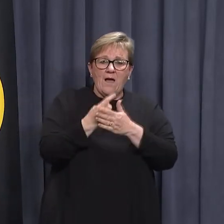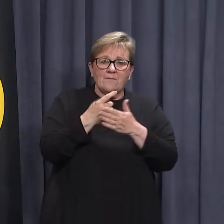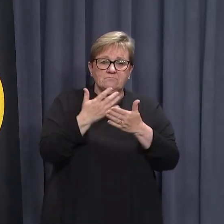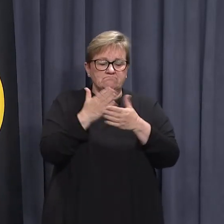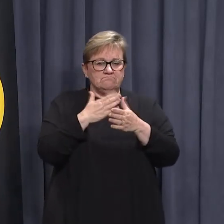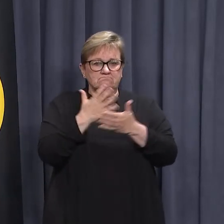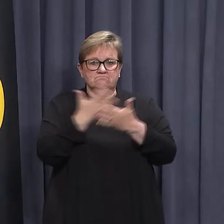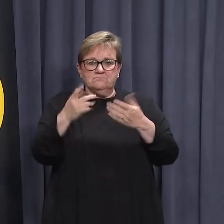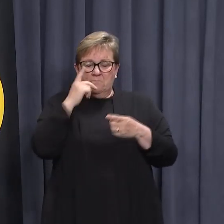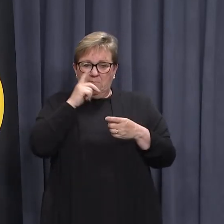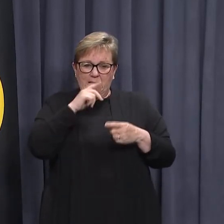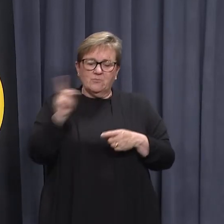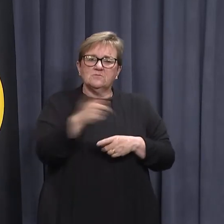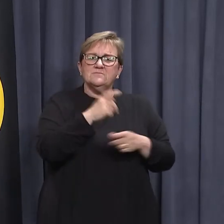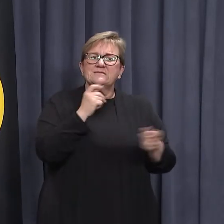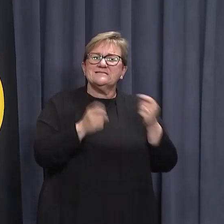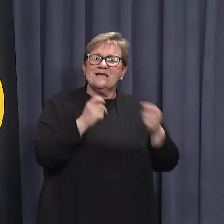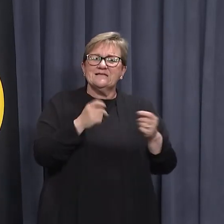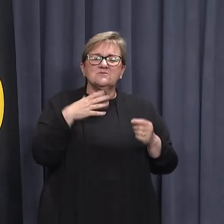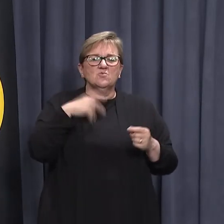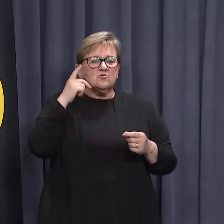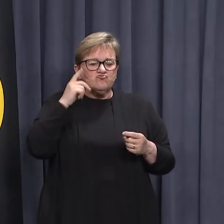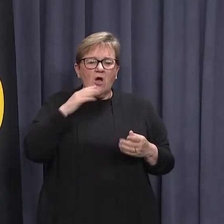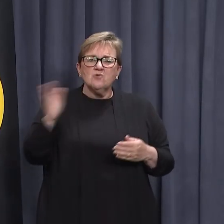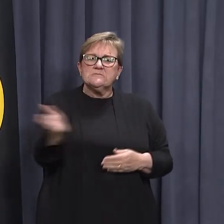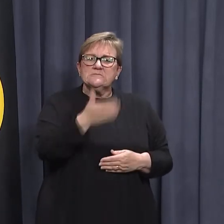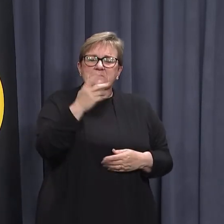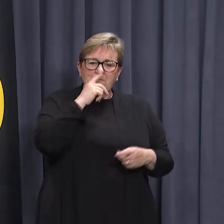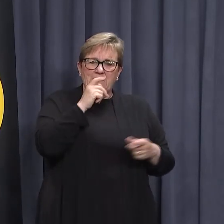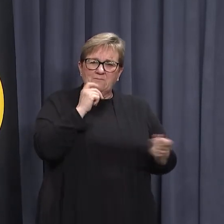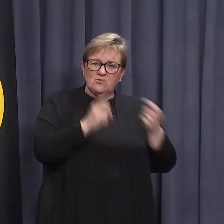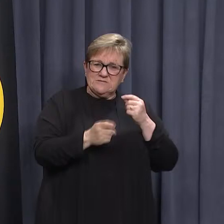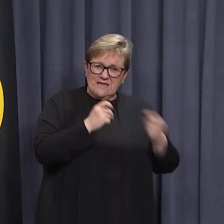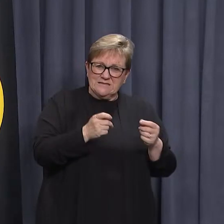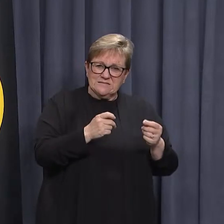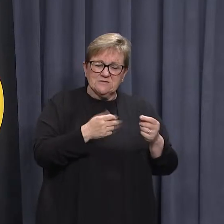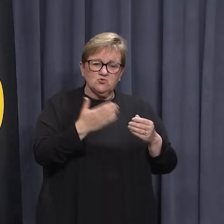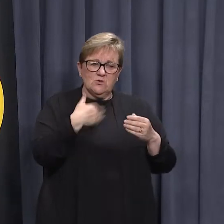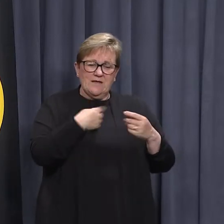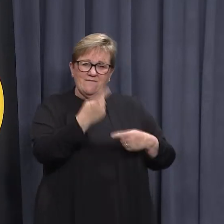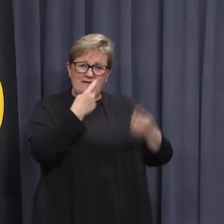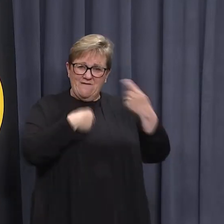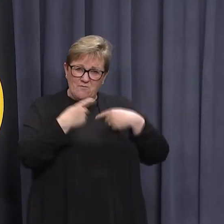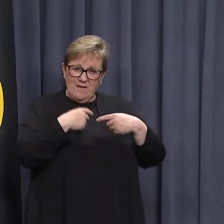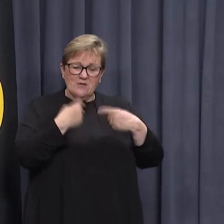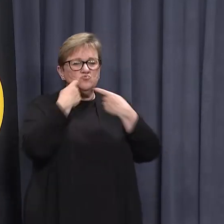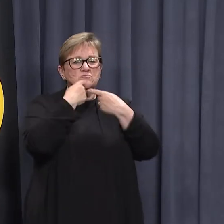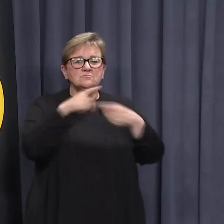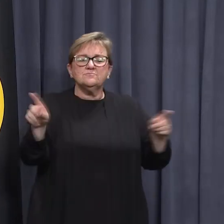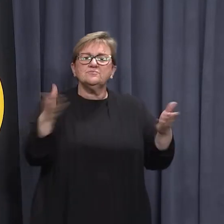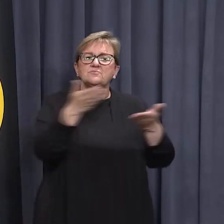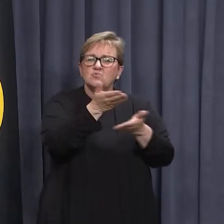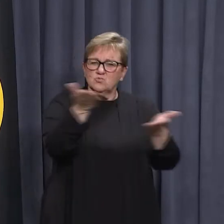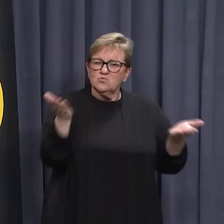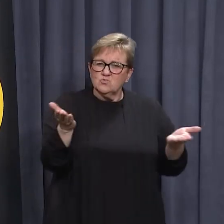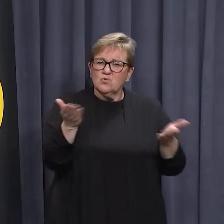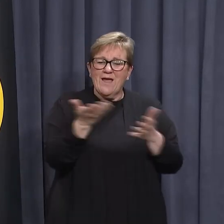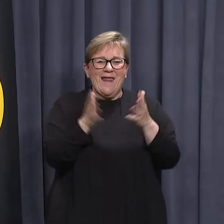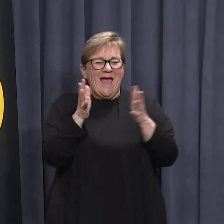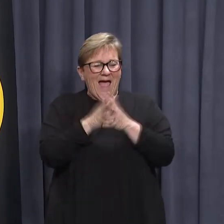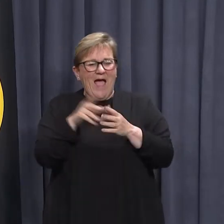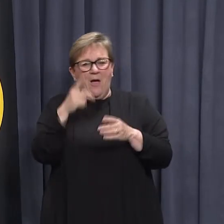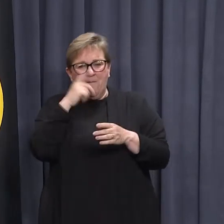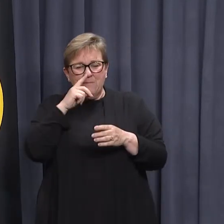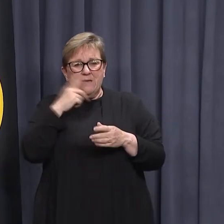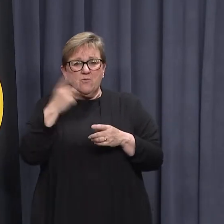large numbers of people tested. So we're trying to actually get the information for our purposes and to be transparent for you. And the way to do that is for